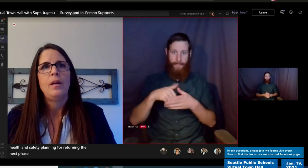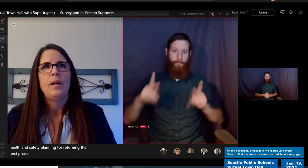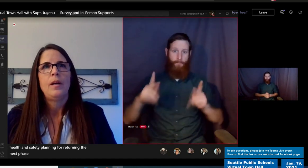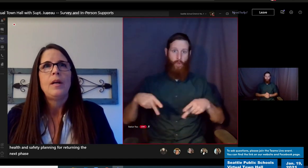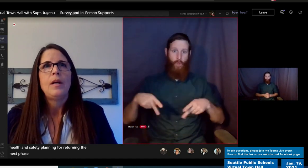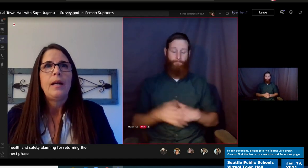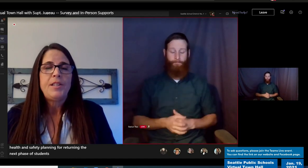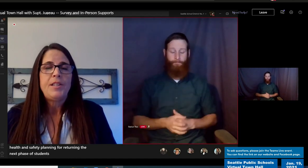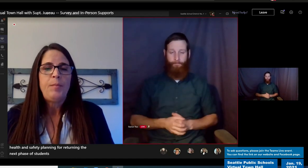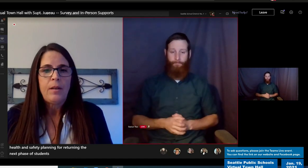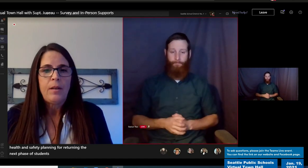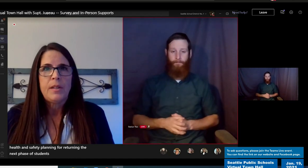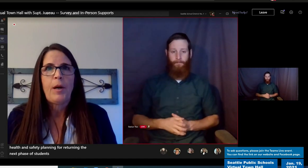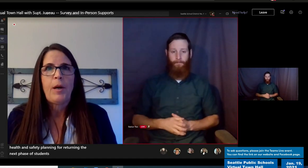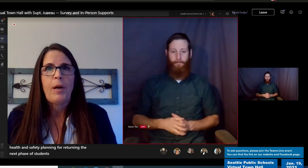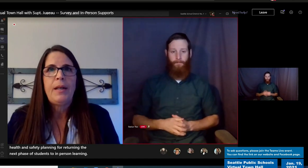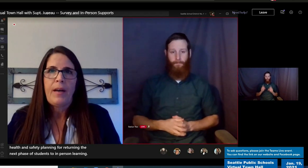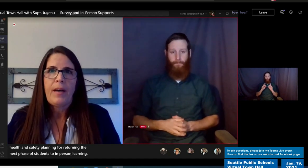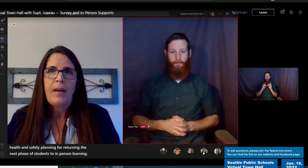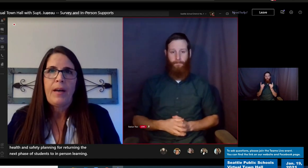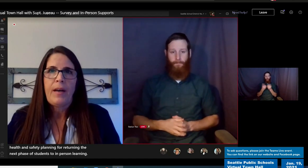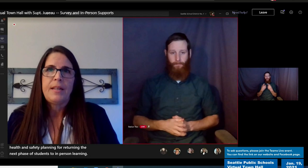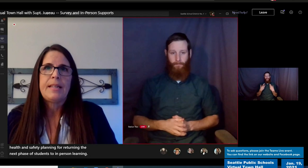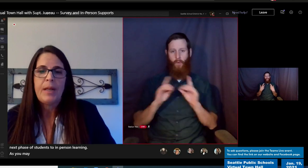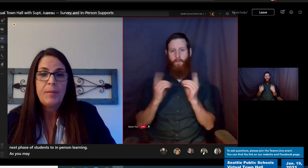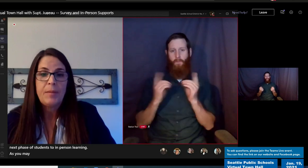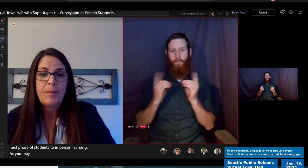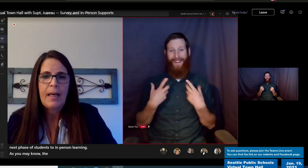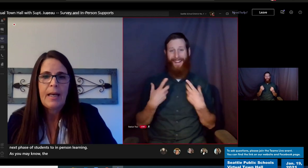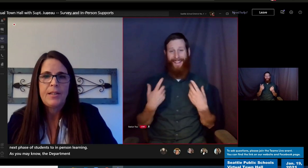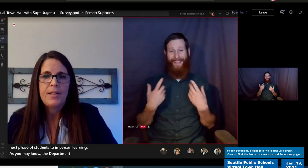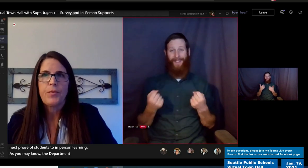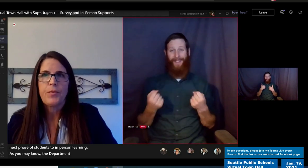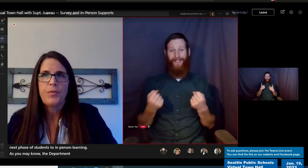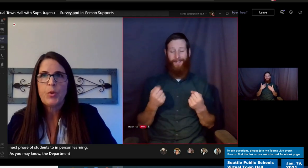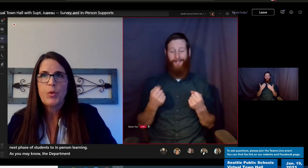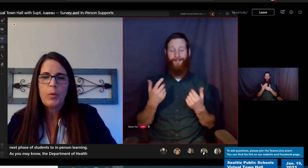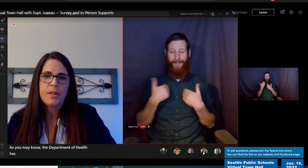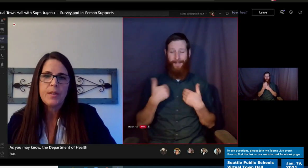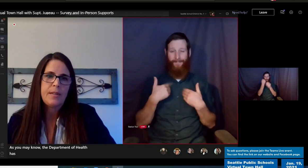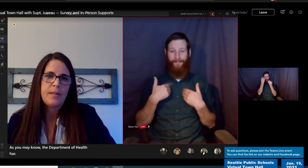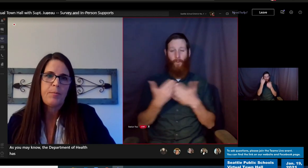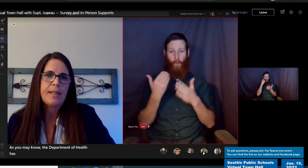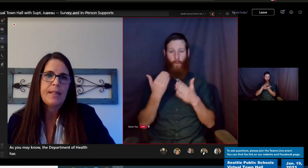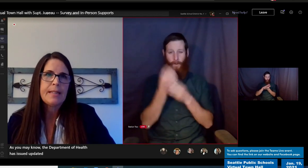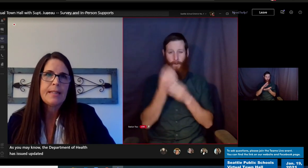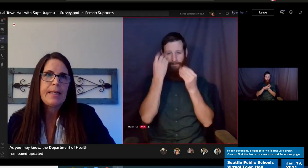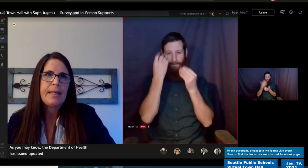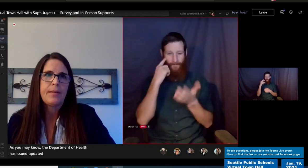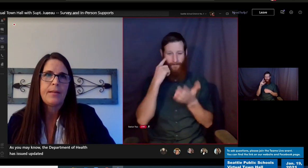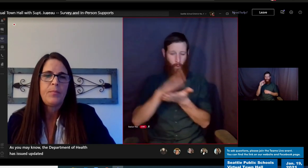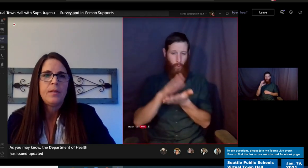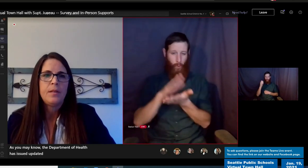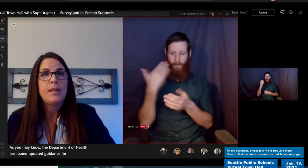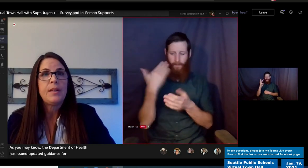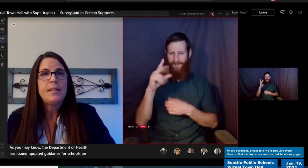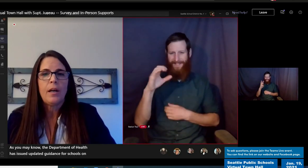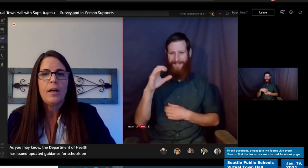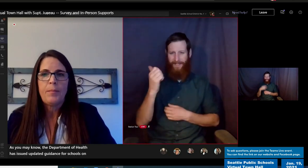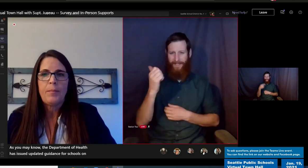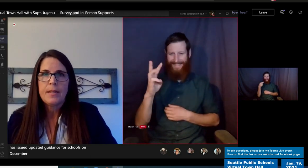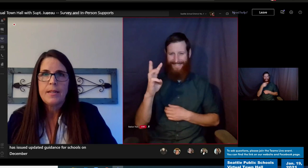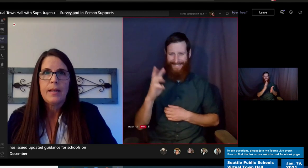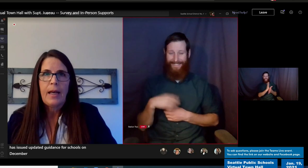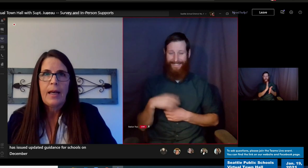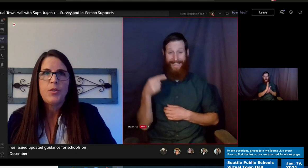As you may know, the Department of Health has issued updated guidance for schools on December 16th. So these documents,